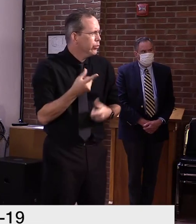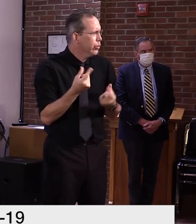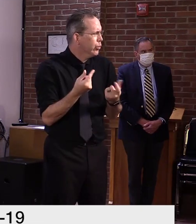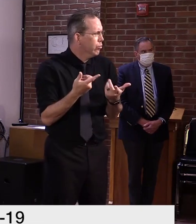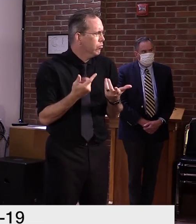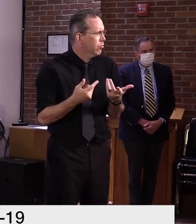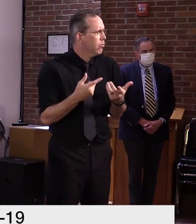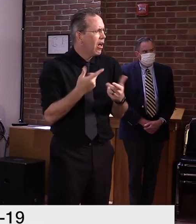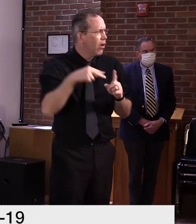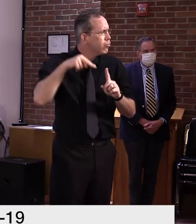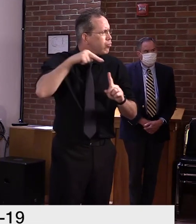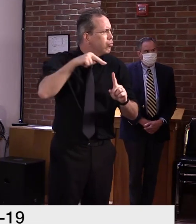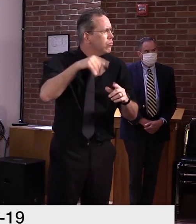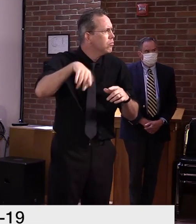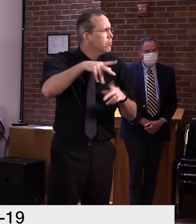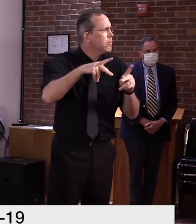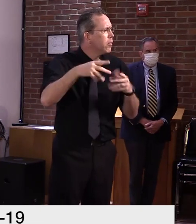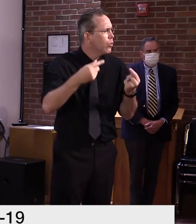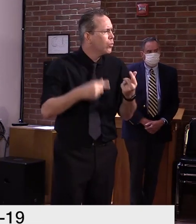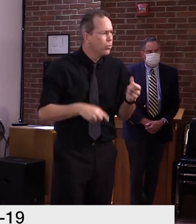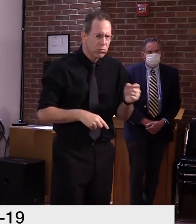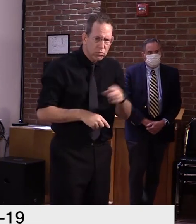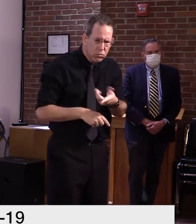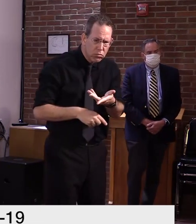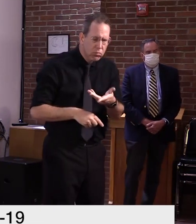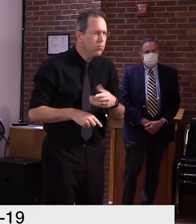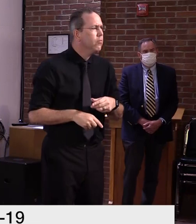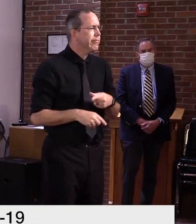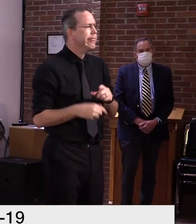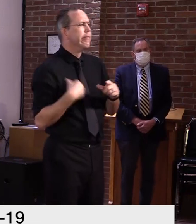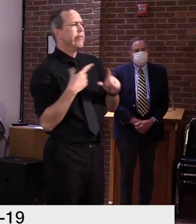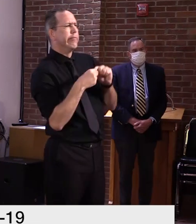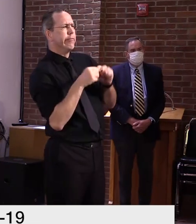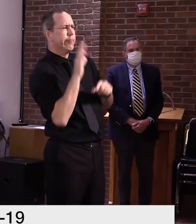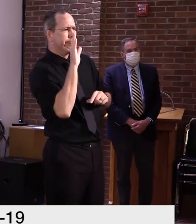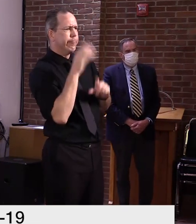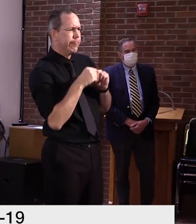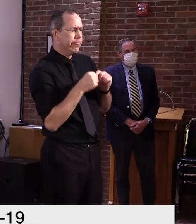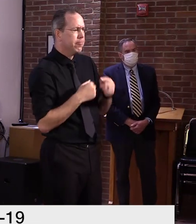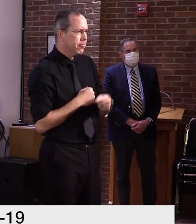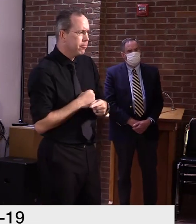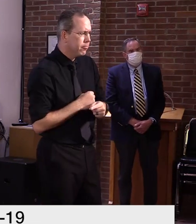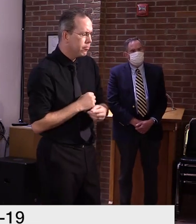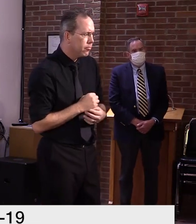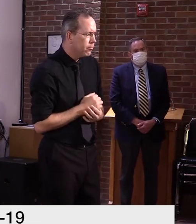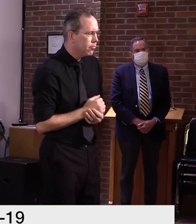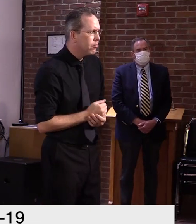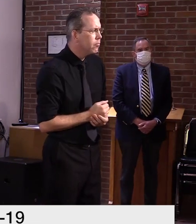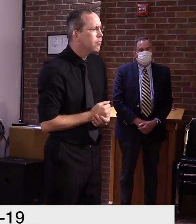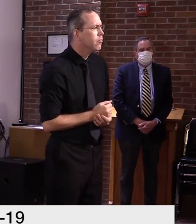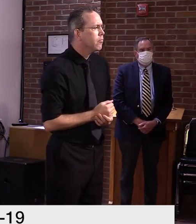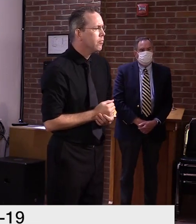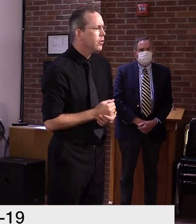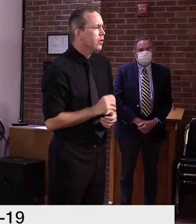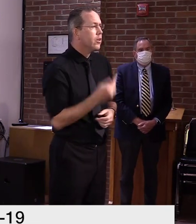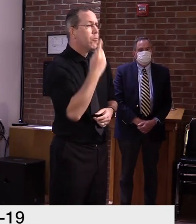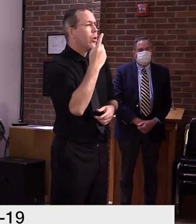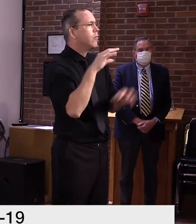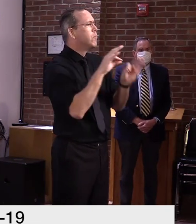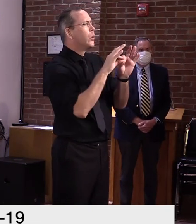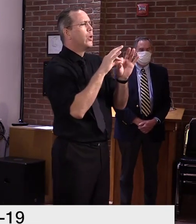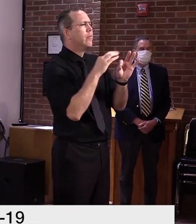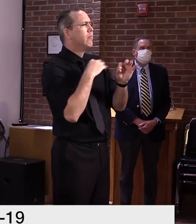Sure. Thanks, Governor. This is Ted Brady. I think the number one thing we're doing is educating people. And we're doing that by